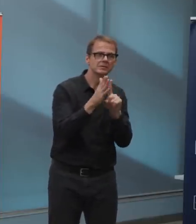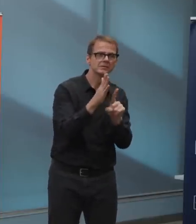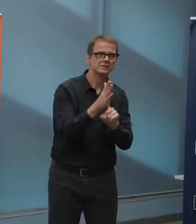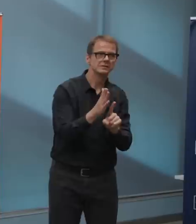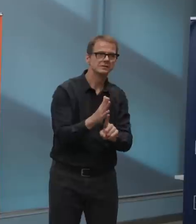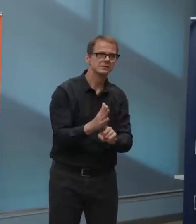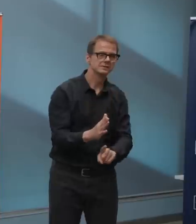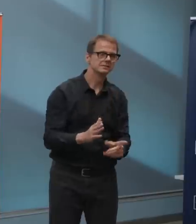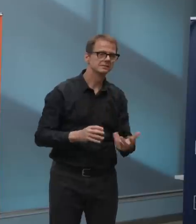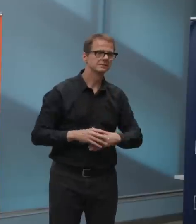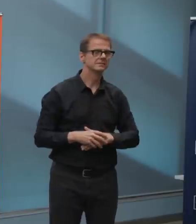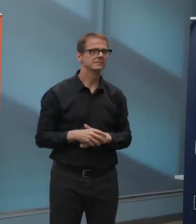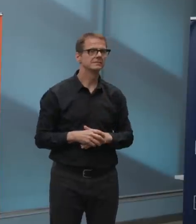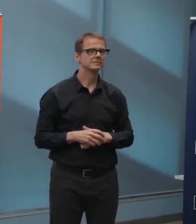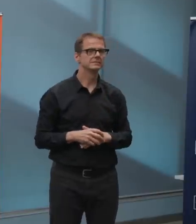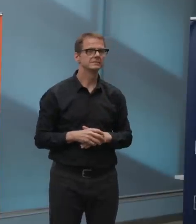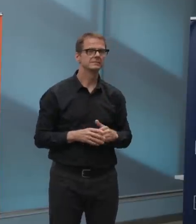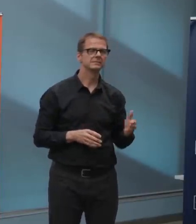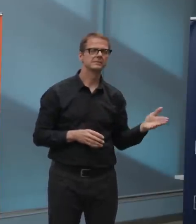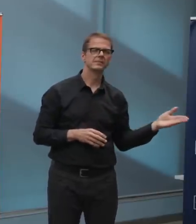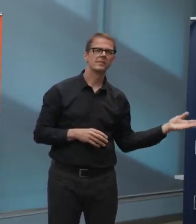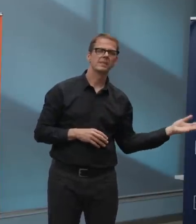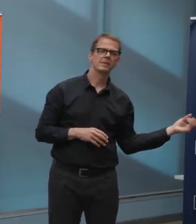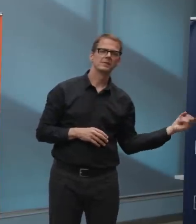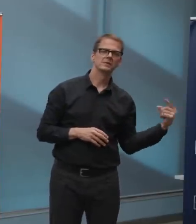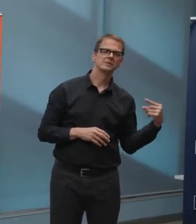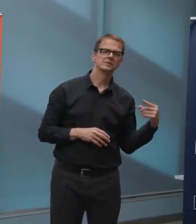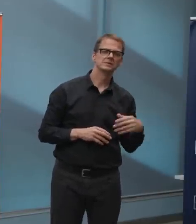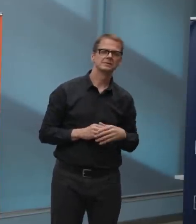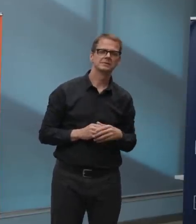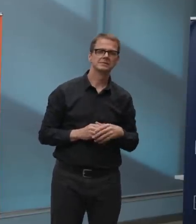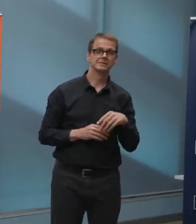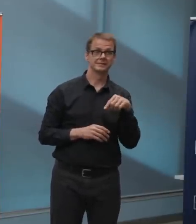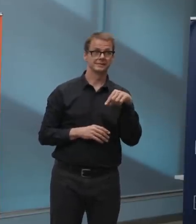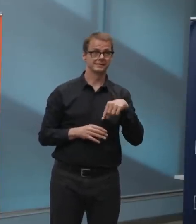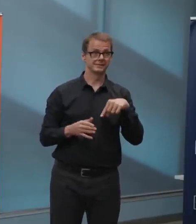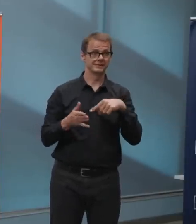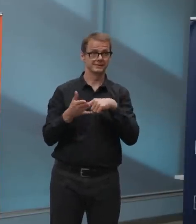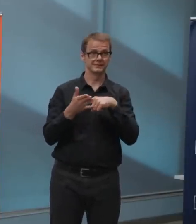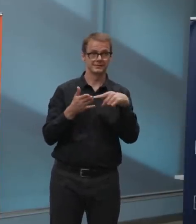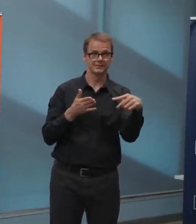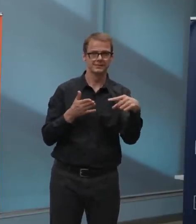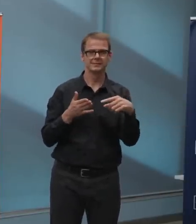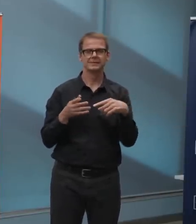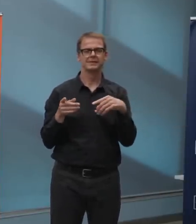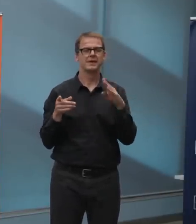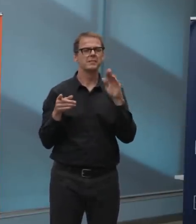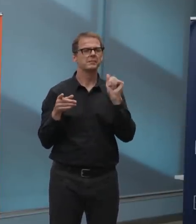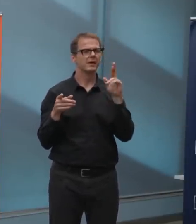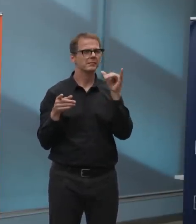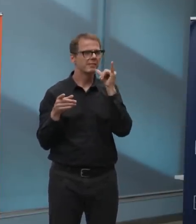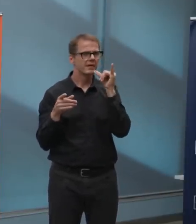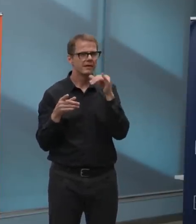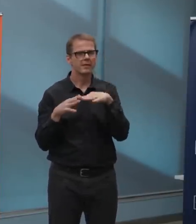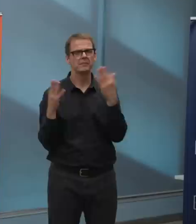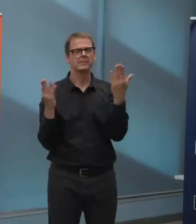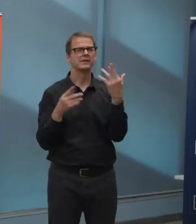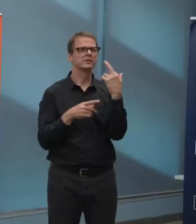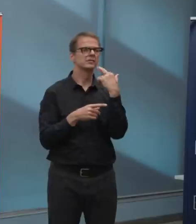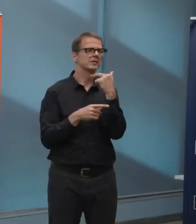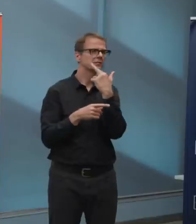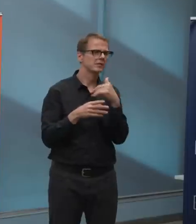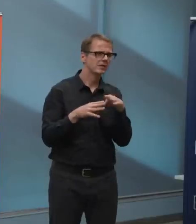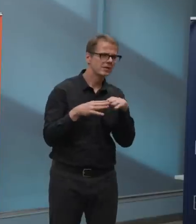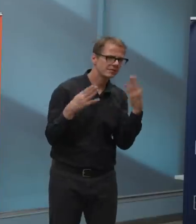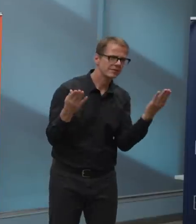week with the relaunch and restaurants and bars opening. Uh, again, I noticed a lot of incidents where, uh, that physical distancing